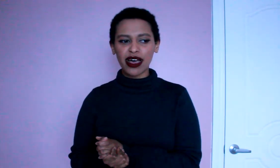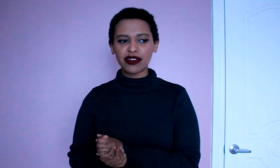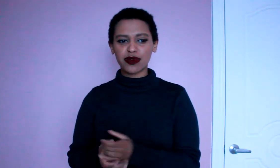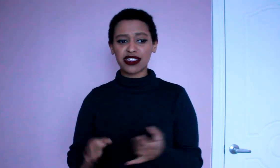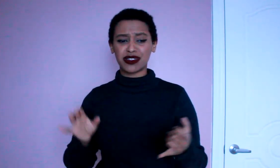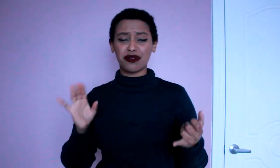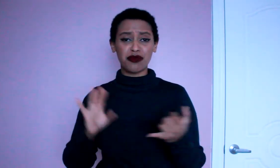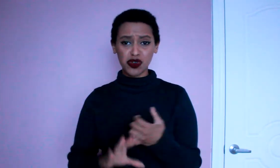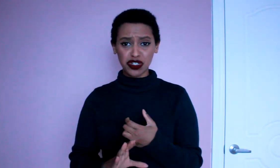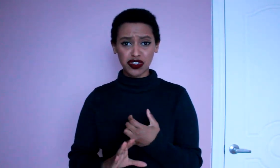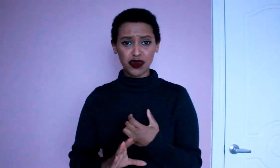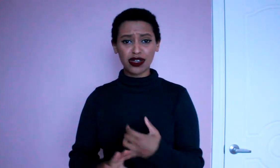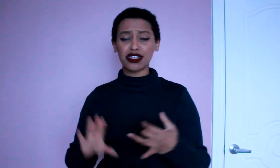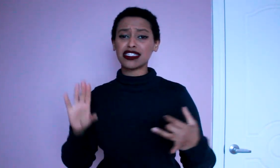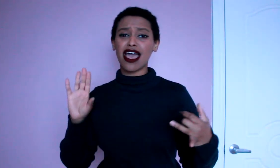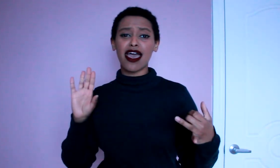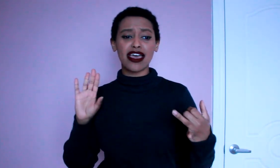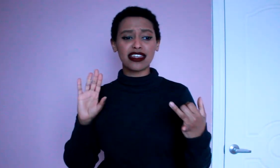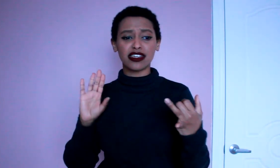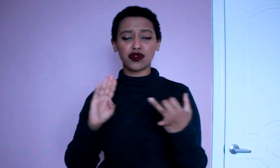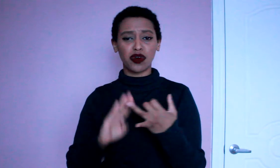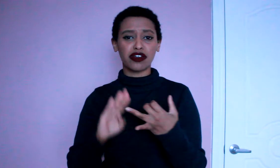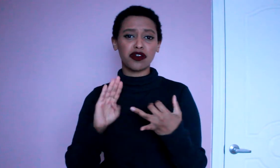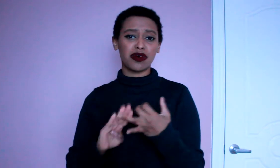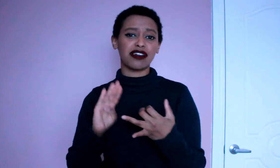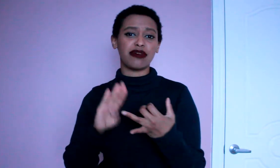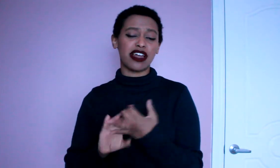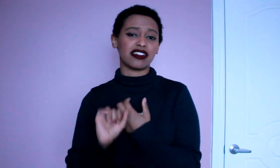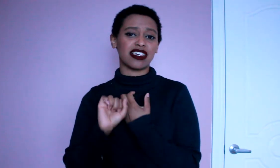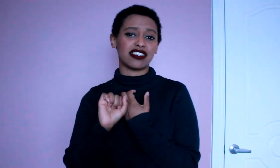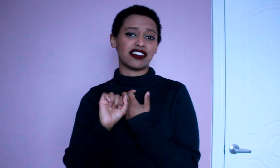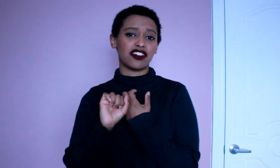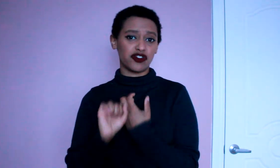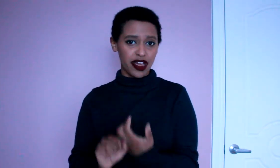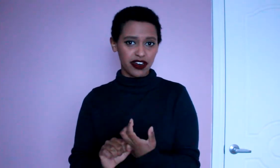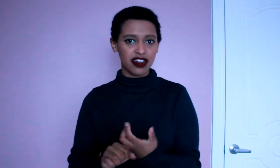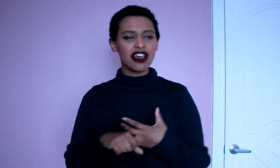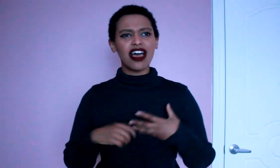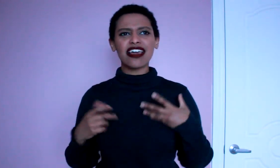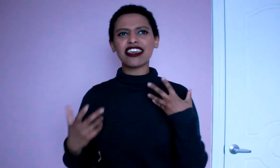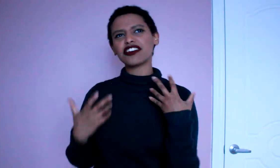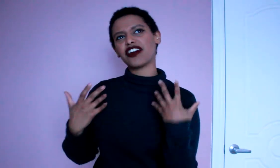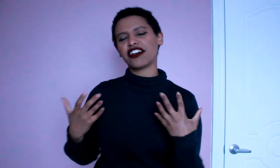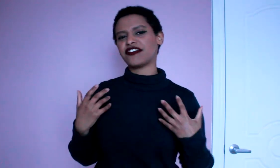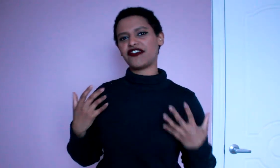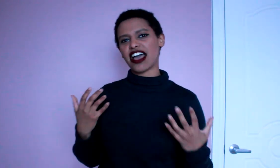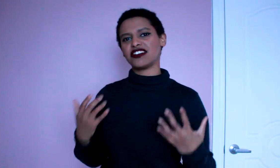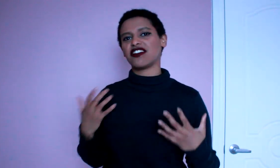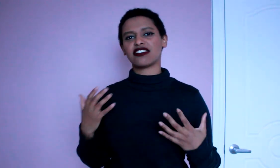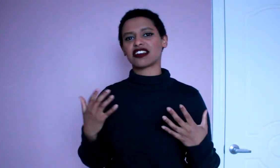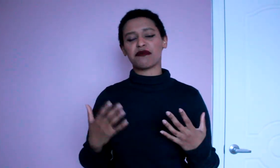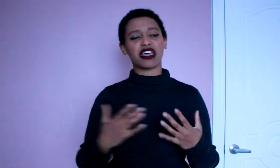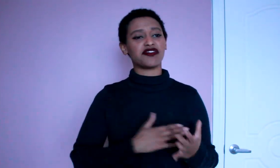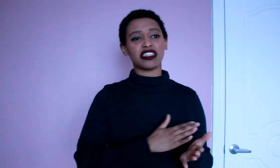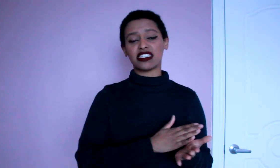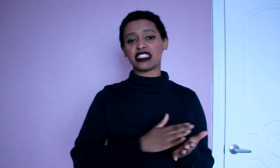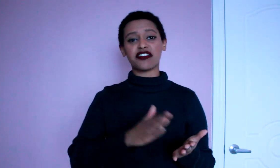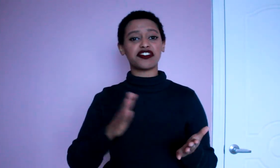with his emotional struggles and his one-on-one battle against the shredder I think a lot of fans saw this coming I've seen several